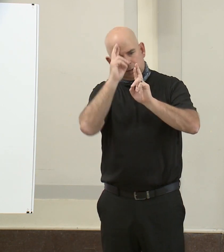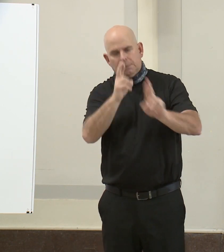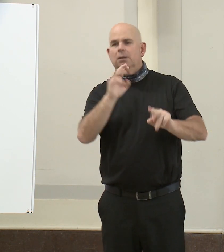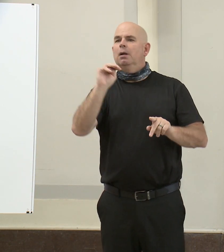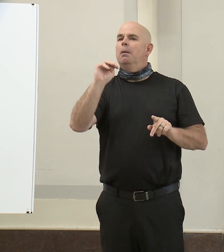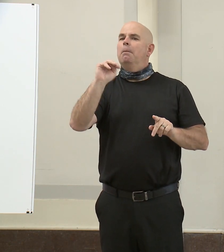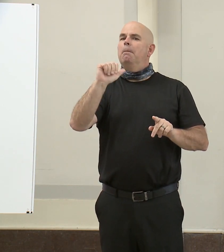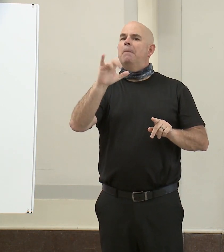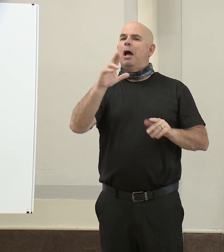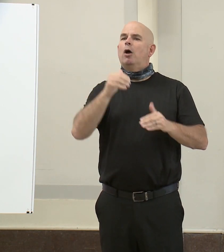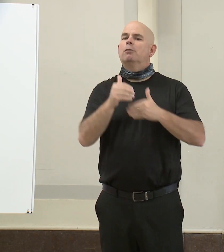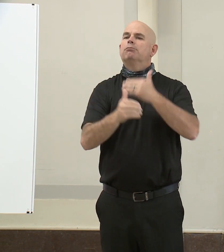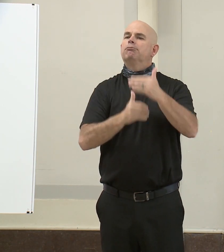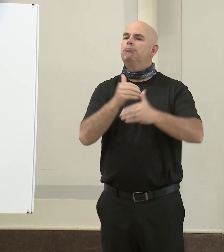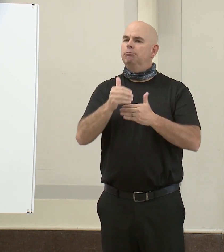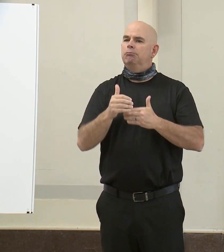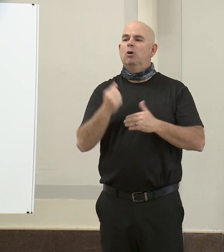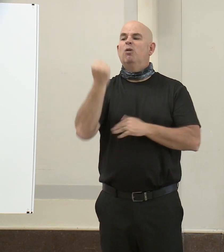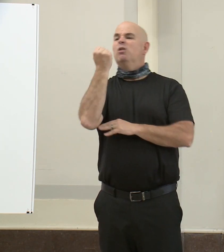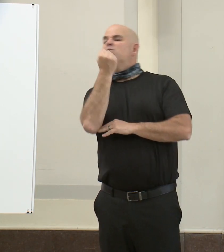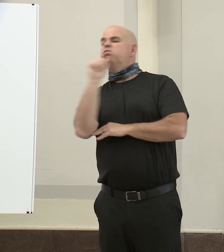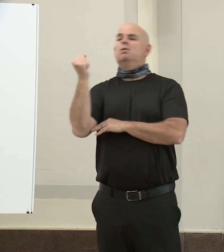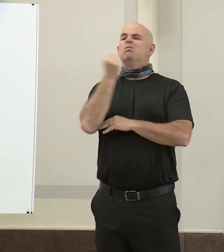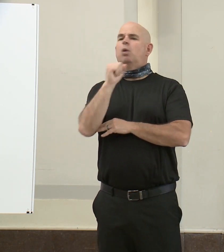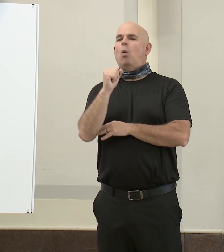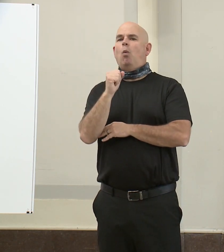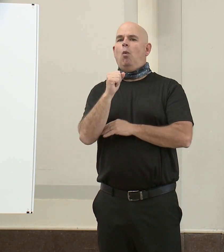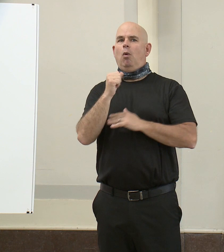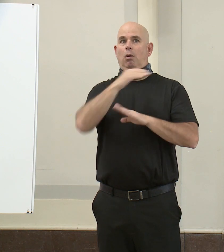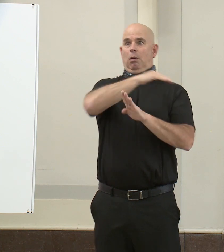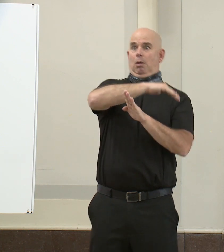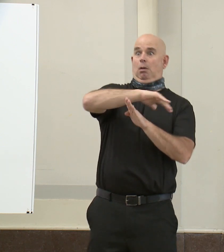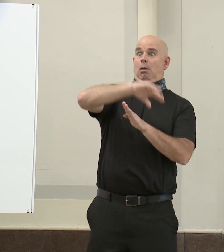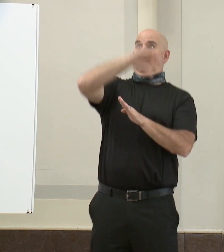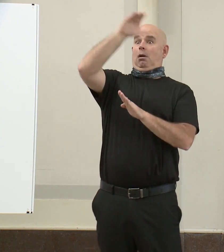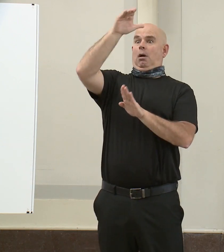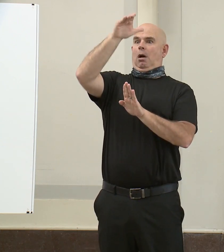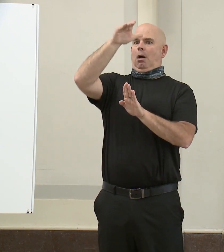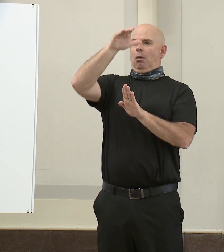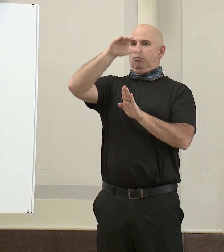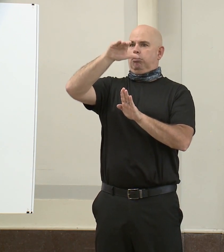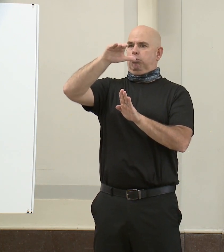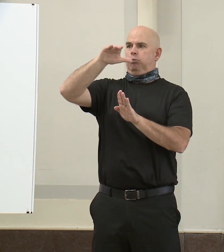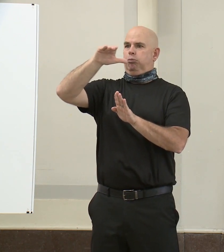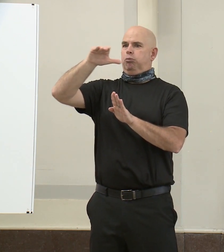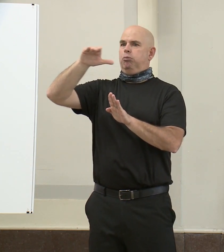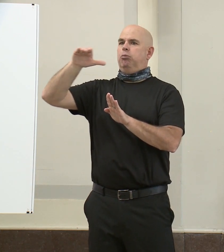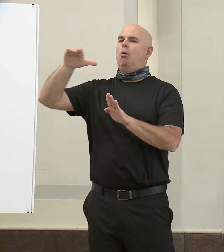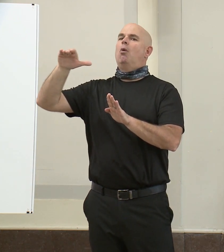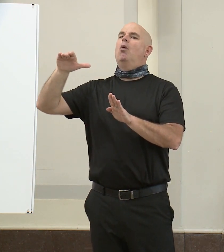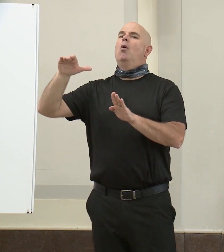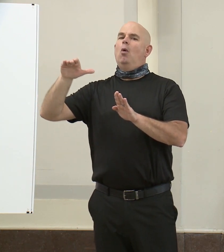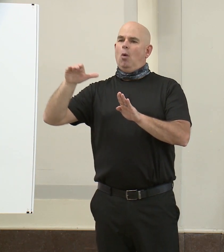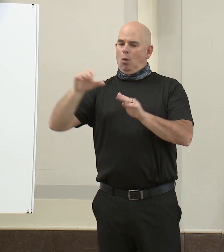progress flattening the curve, but we need everyone to stay focused and vigilant as restrictions become relaxed.